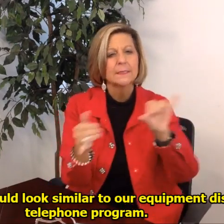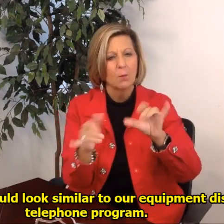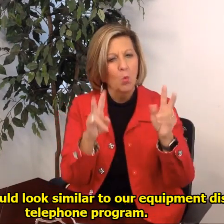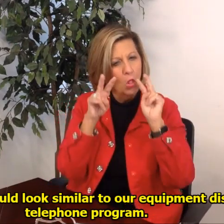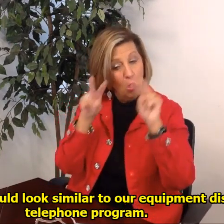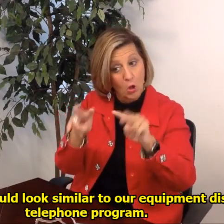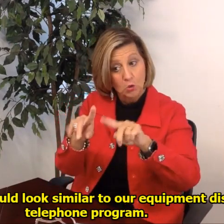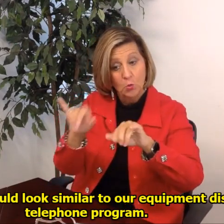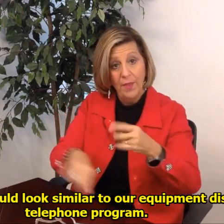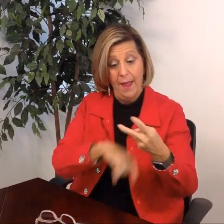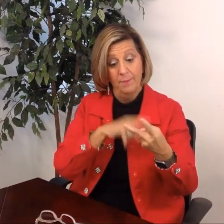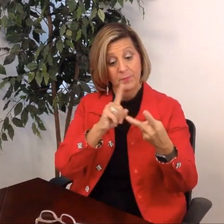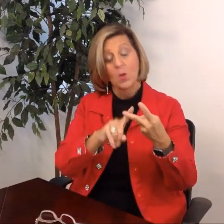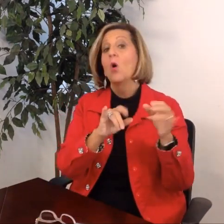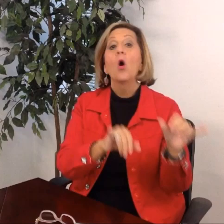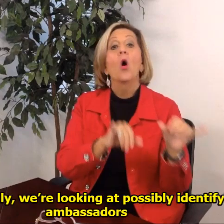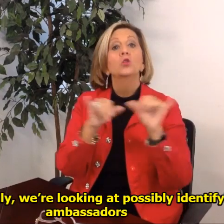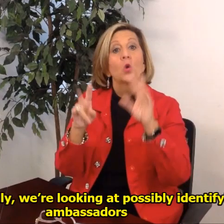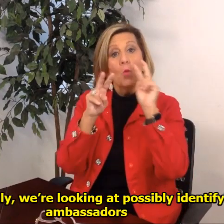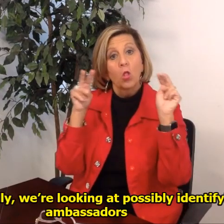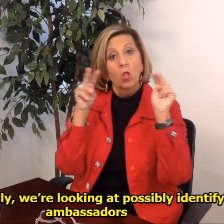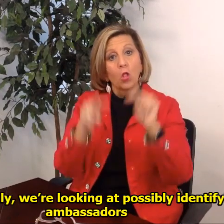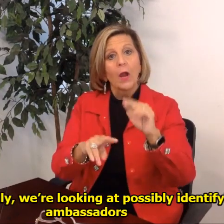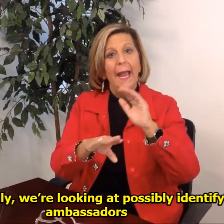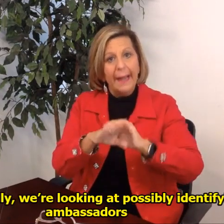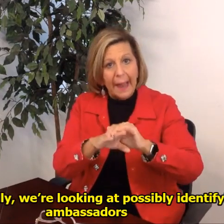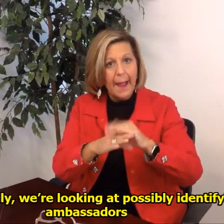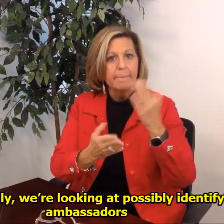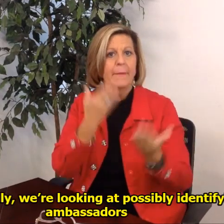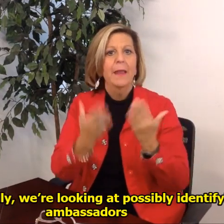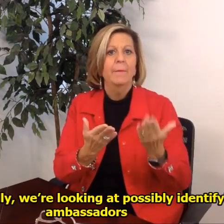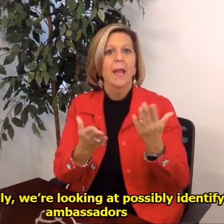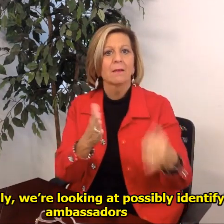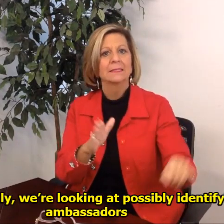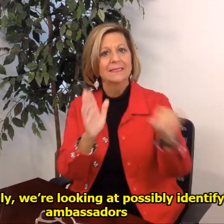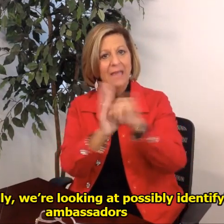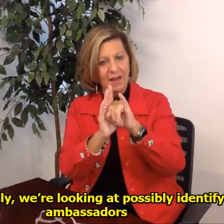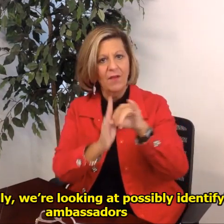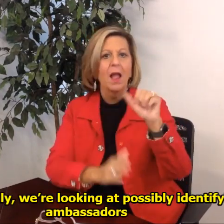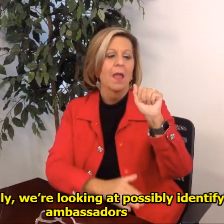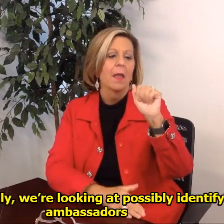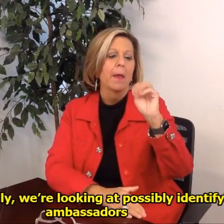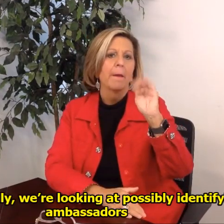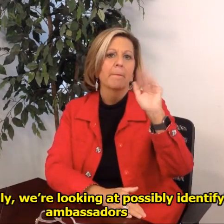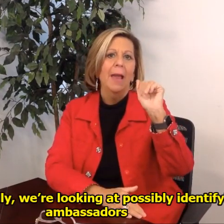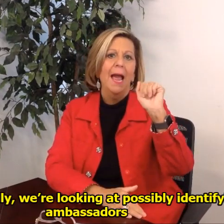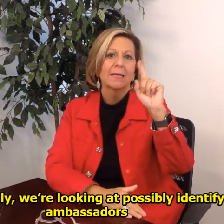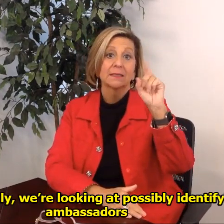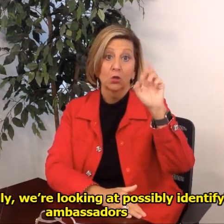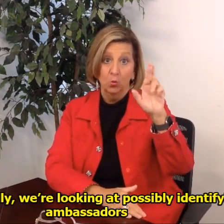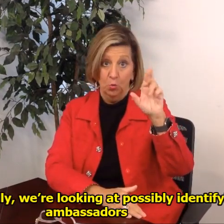telephone program and secondly we're looking at possibly identifying ambassadors